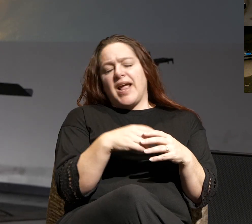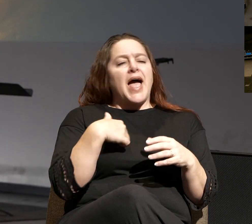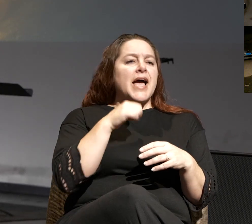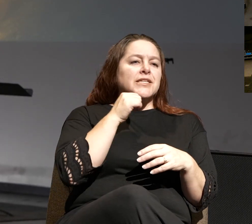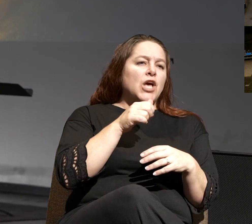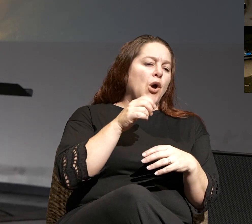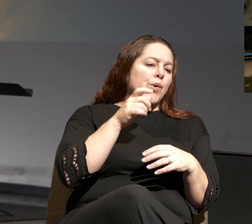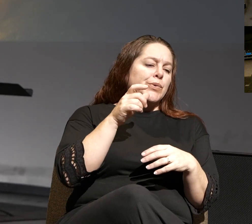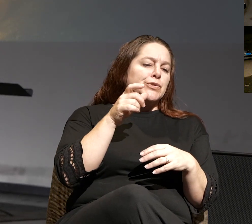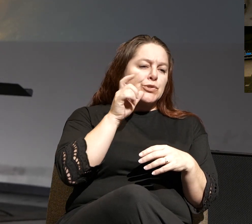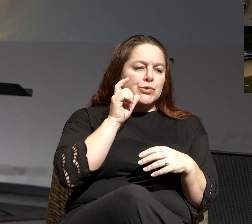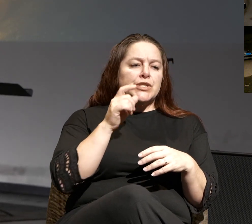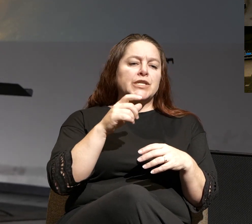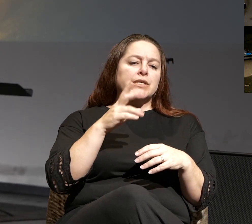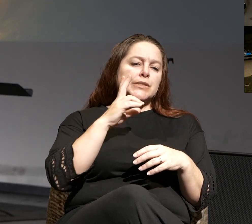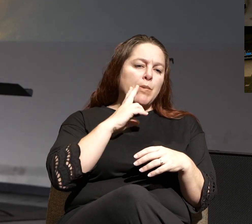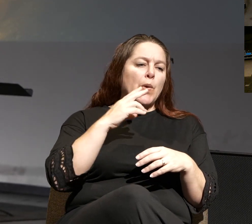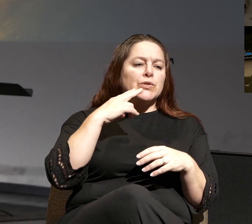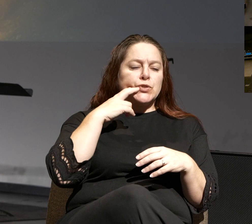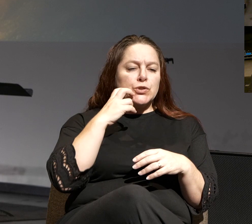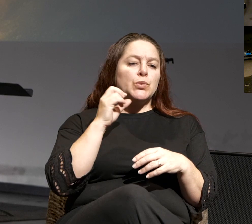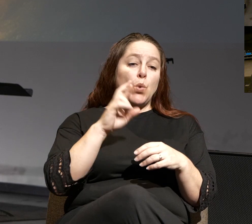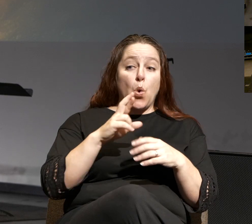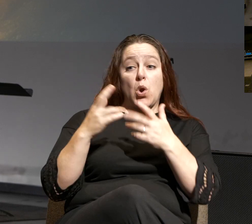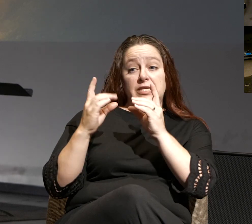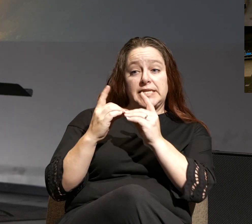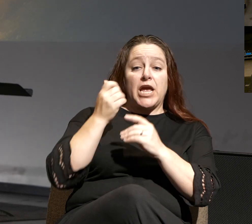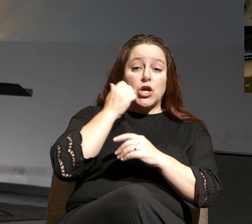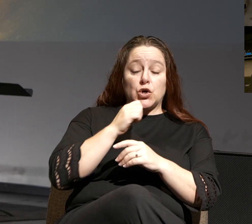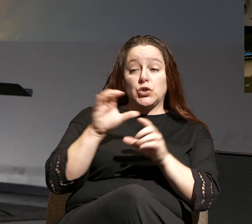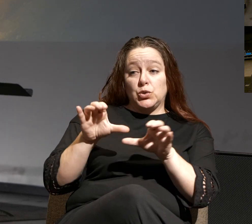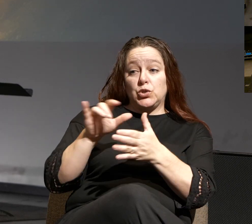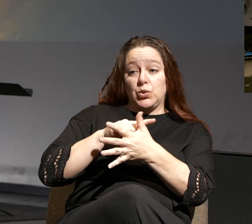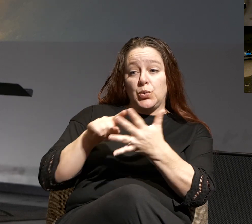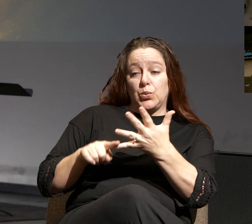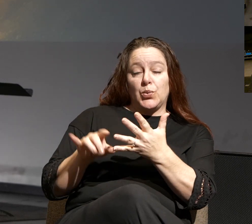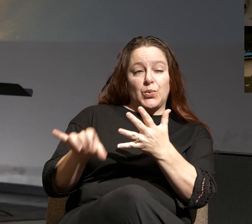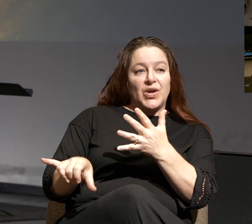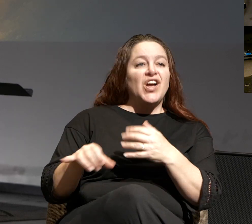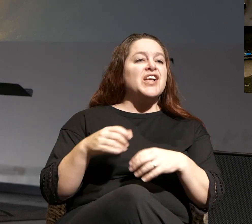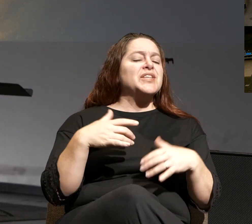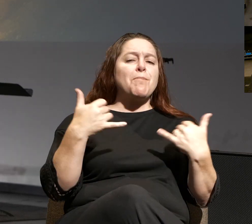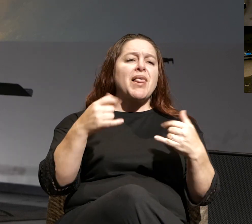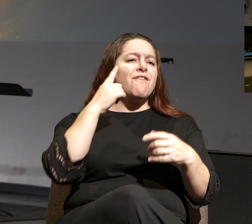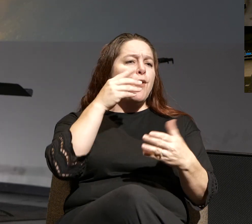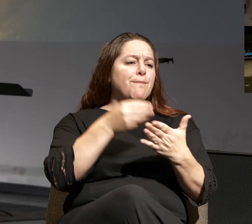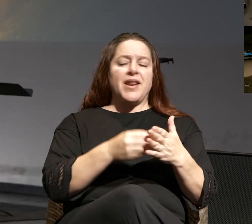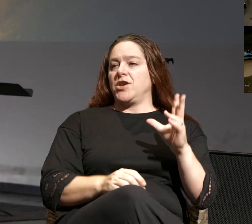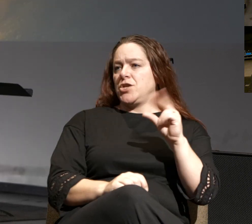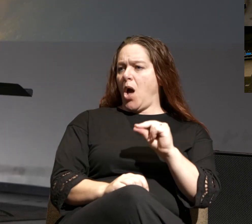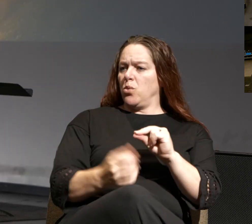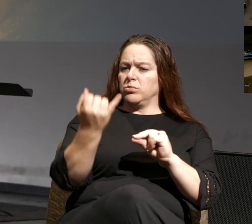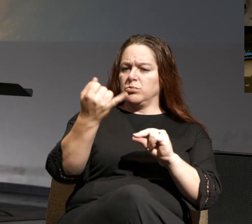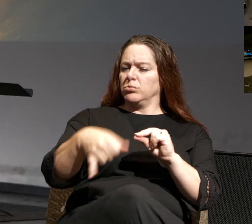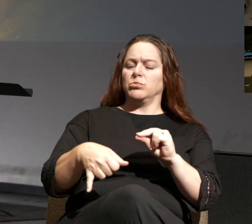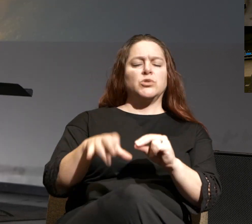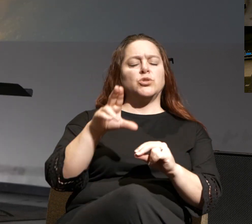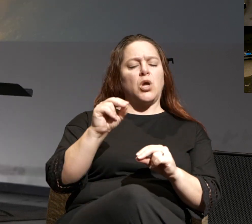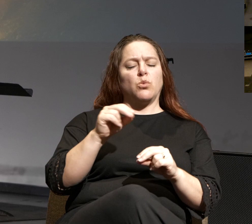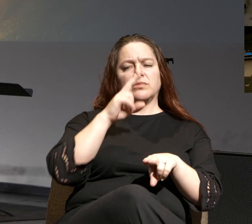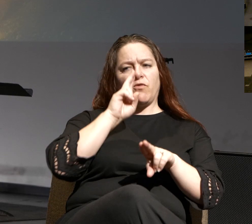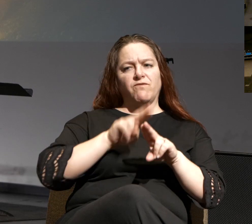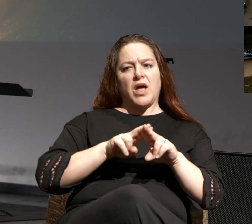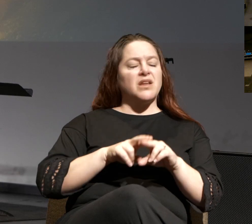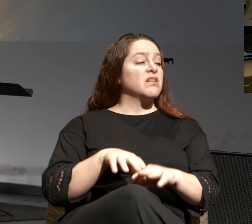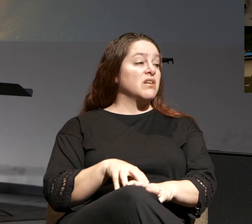drink or smoke or chew or go with girls that do. And so, he says, we play for money. I say, absolutely not. We're just playing for fun.